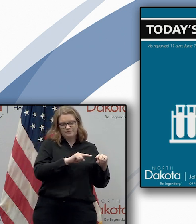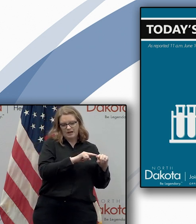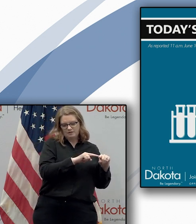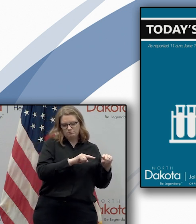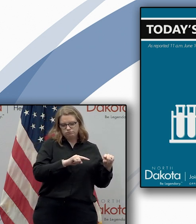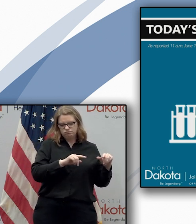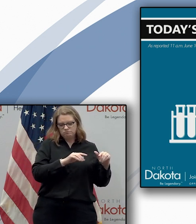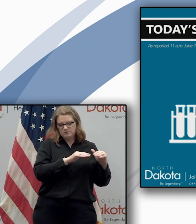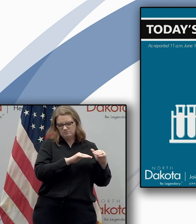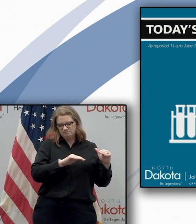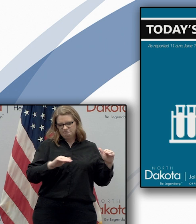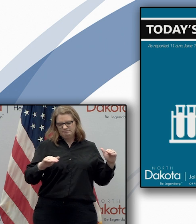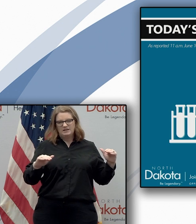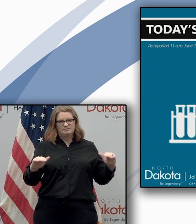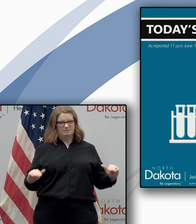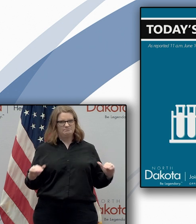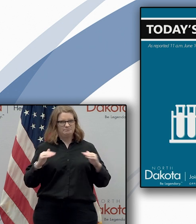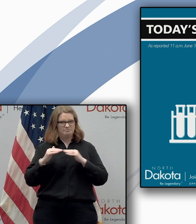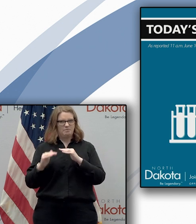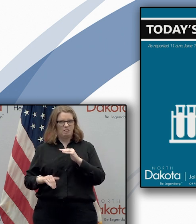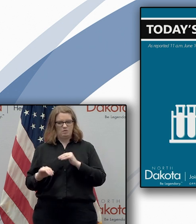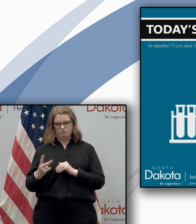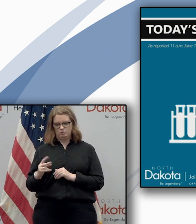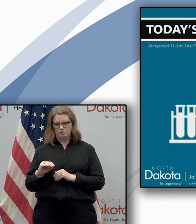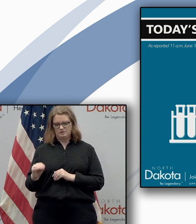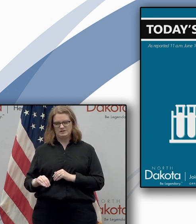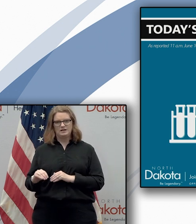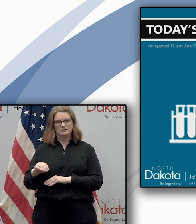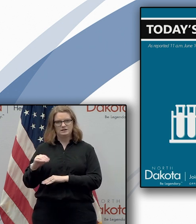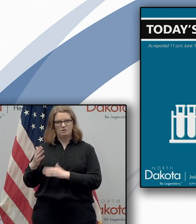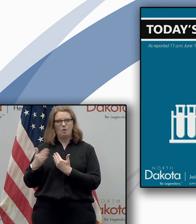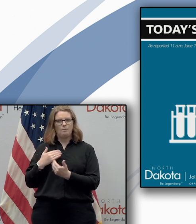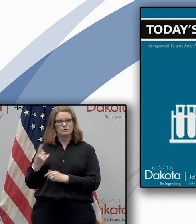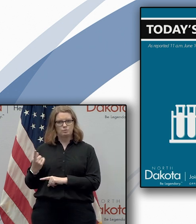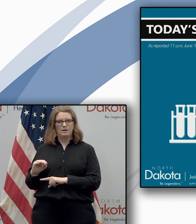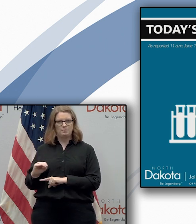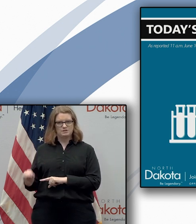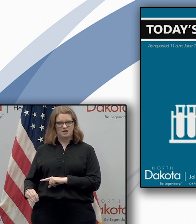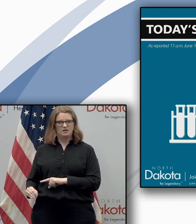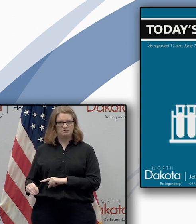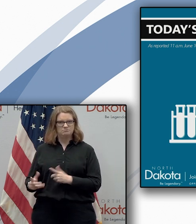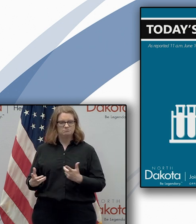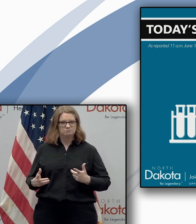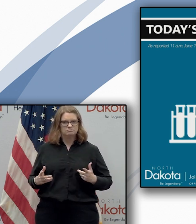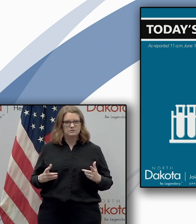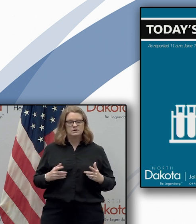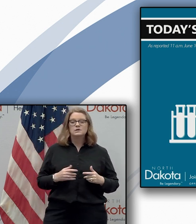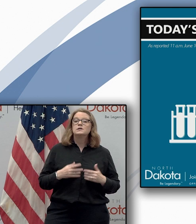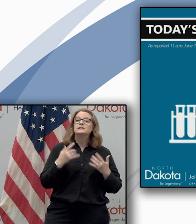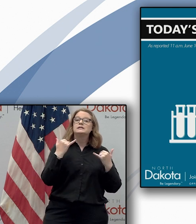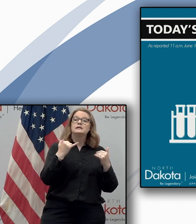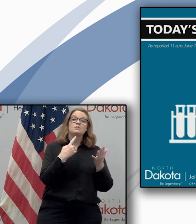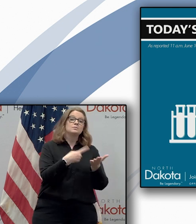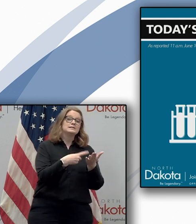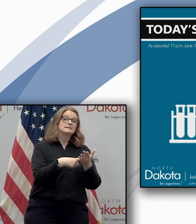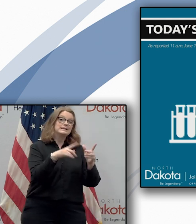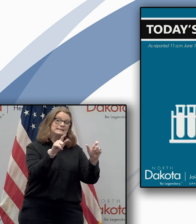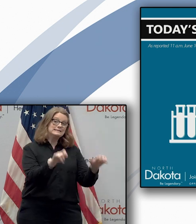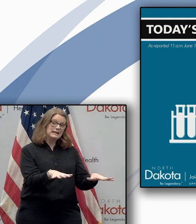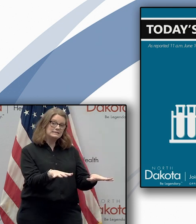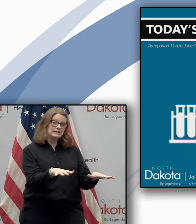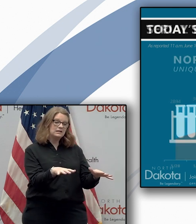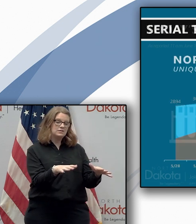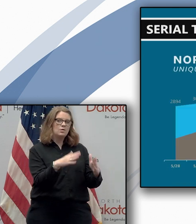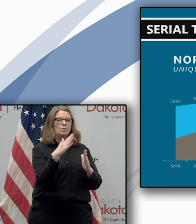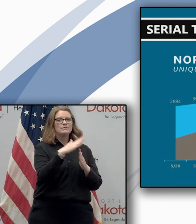well below two percent and sometimes approaching one percent so we're in good shape in terms of the testing uh we remain in the